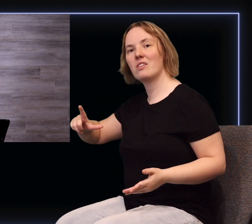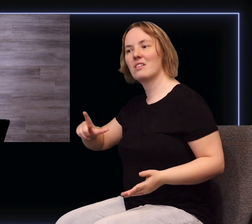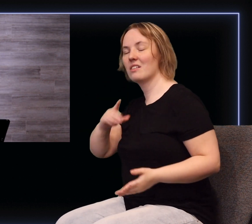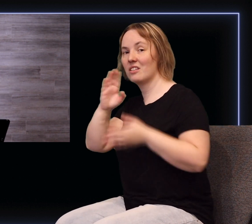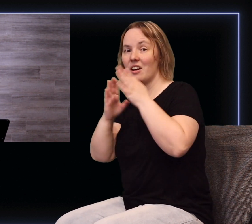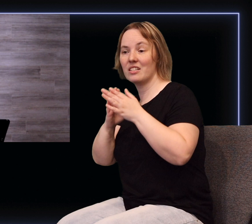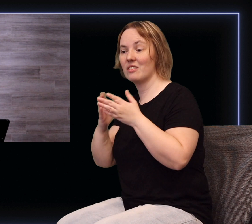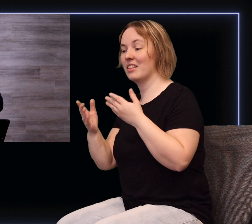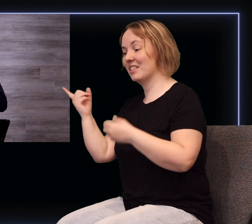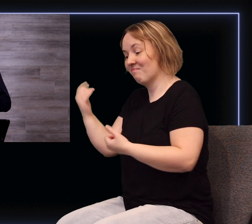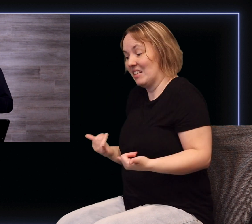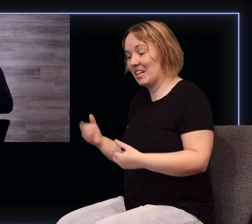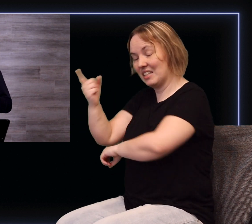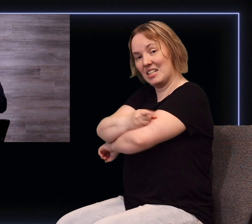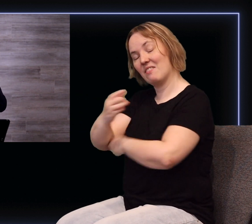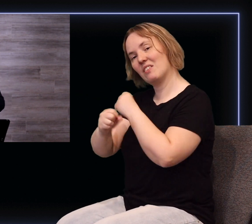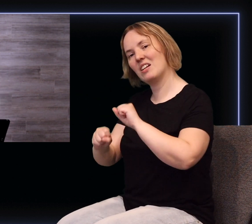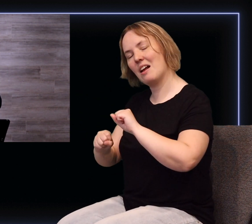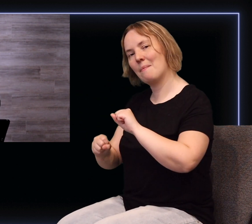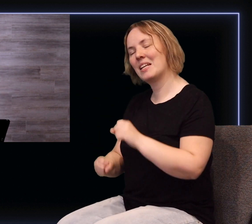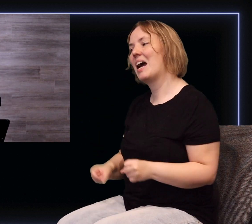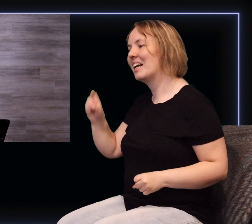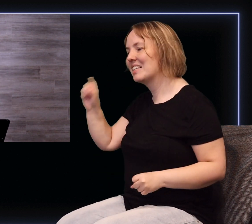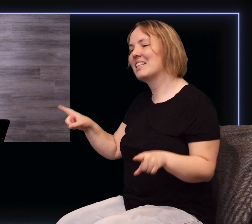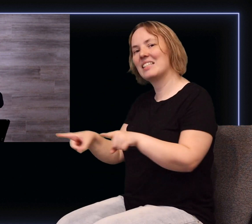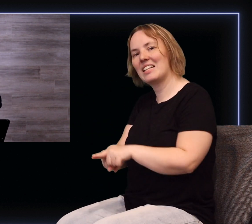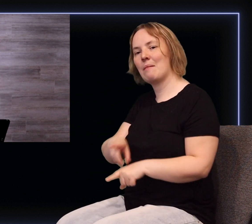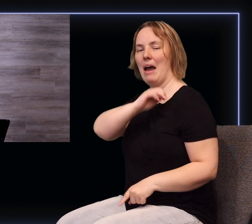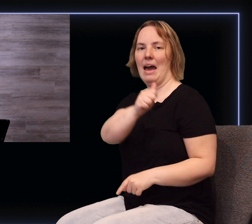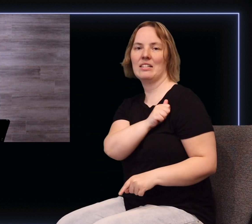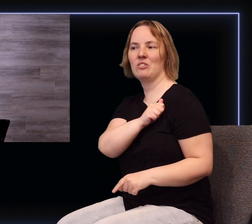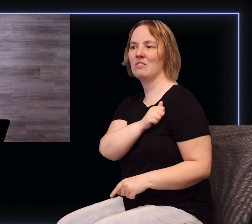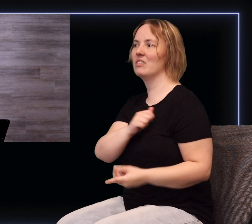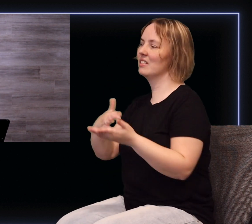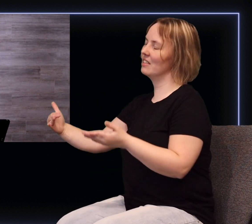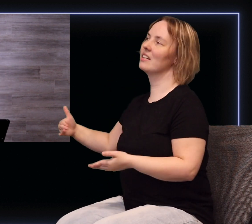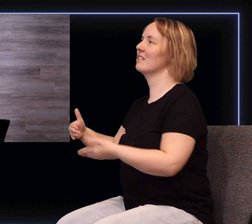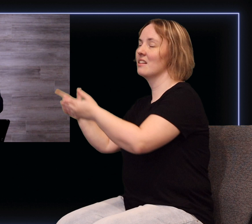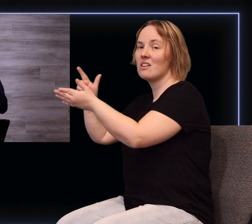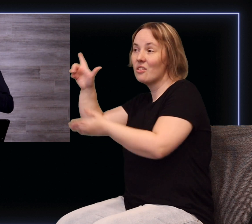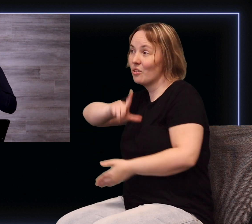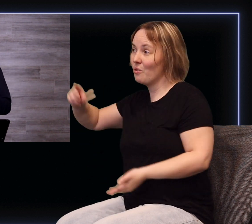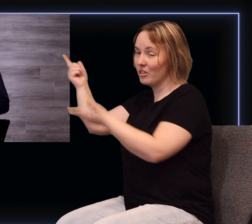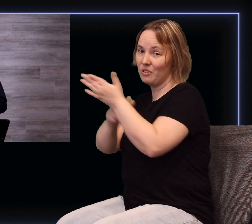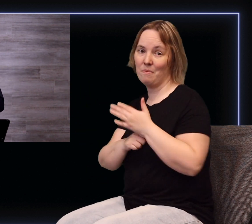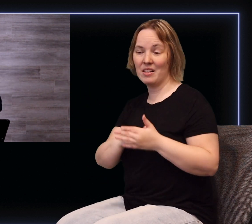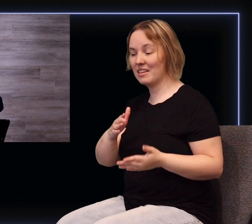And yet I need that same attitude in those things the Lord is showing me in these days in which I'm living, those things the Holy Spirit is dealing with me about what He